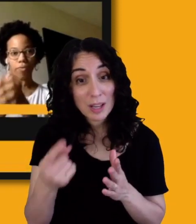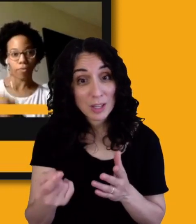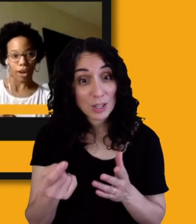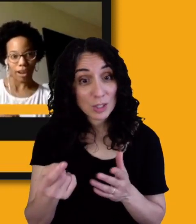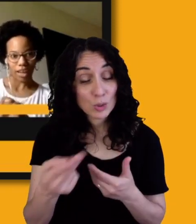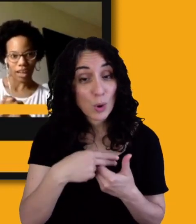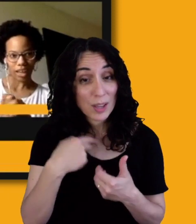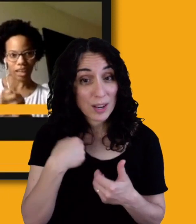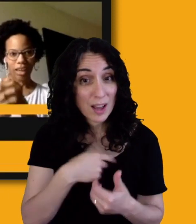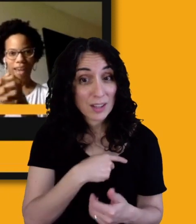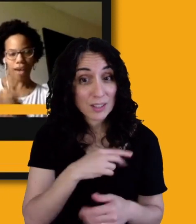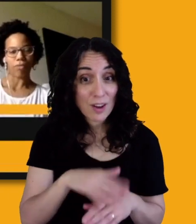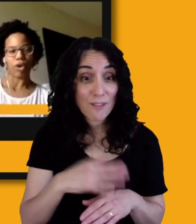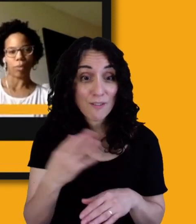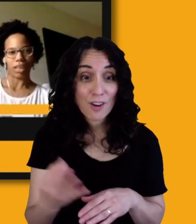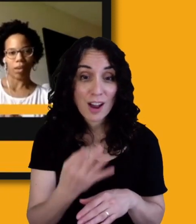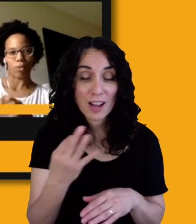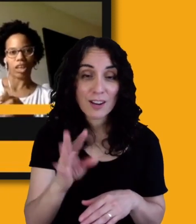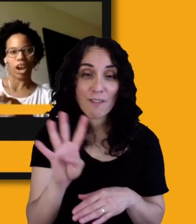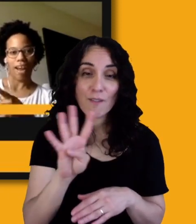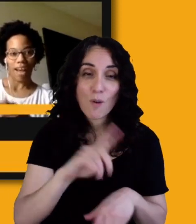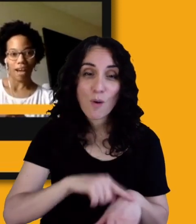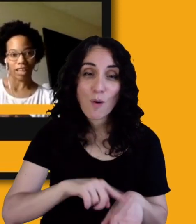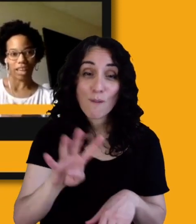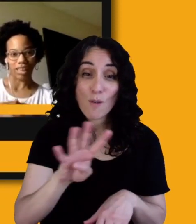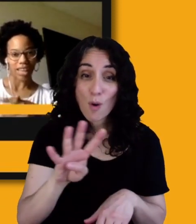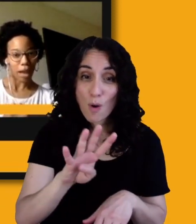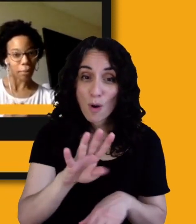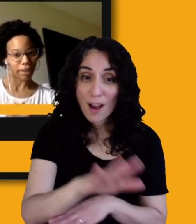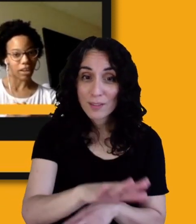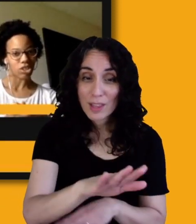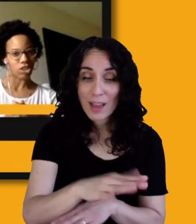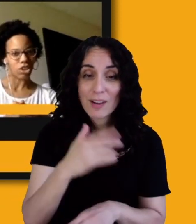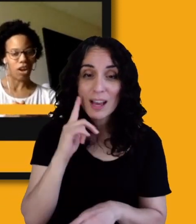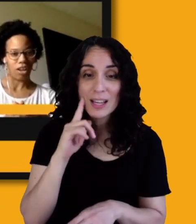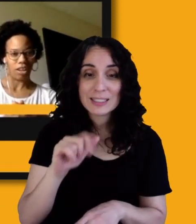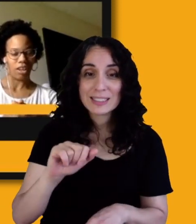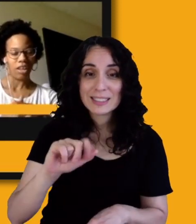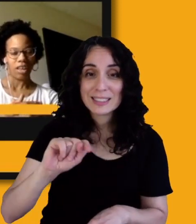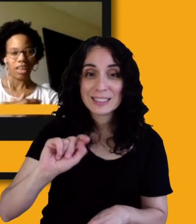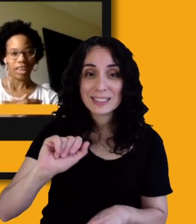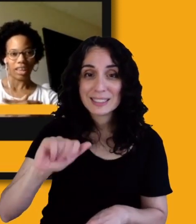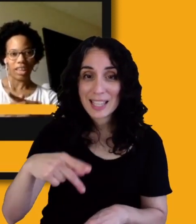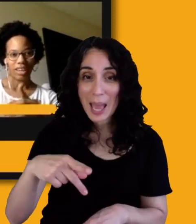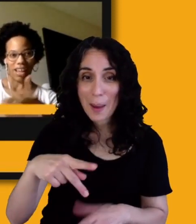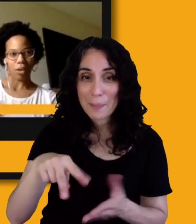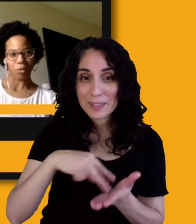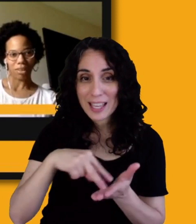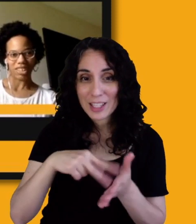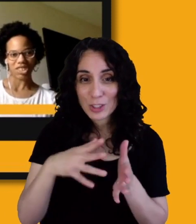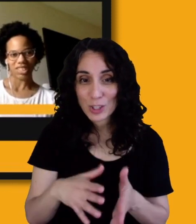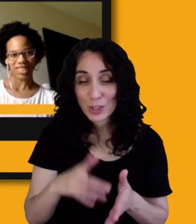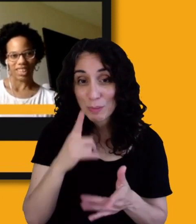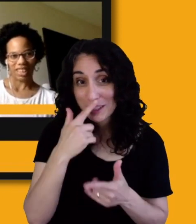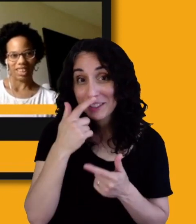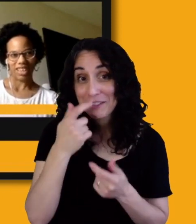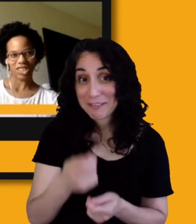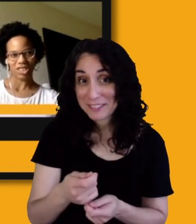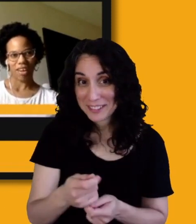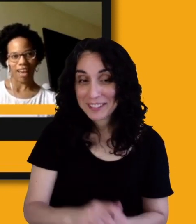Friday at 4 p.m. We are having a tap dancer on. And that will be interesting. Have fun.